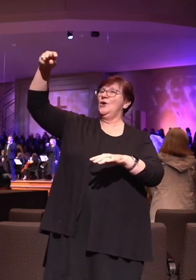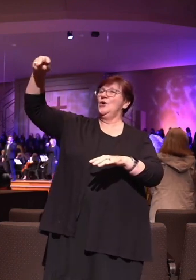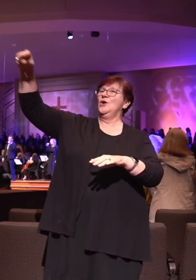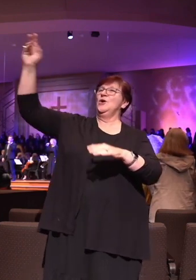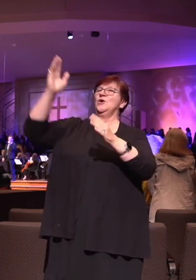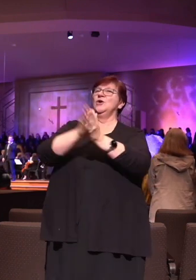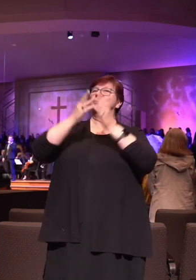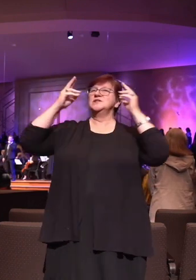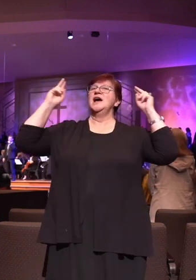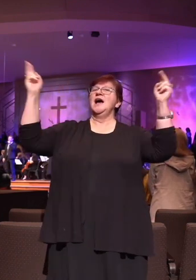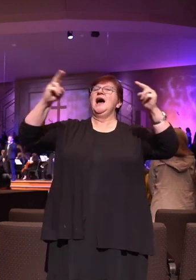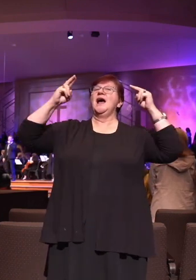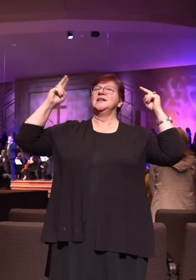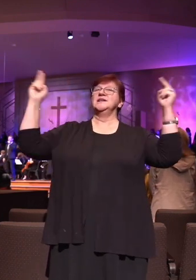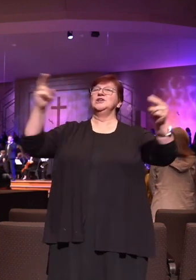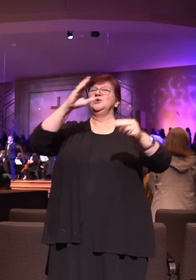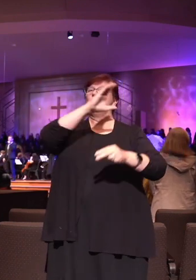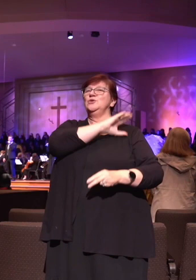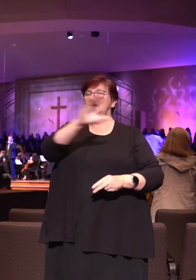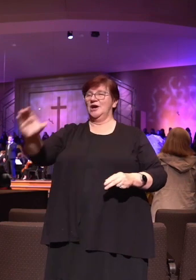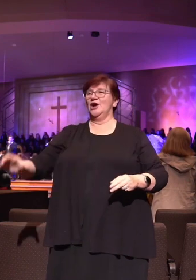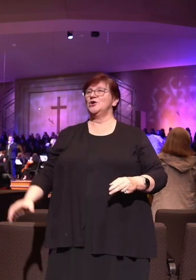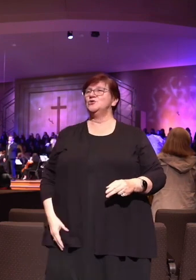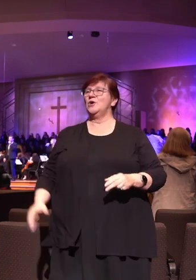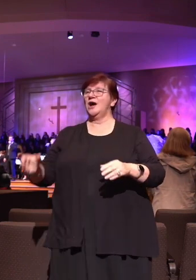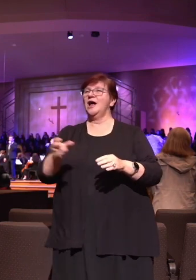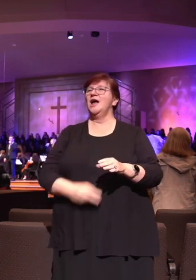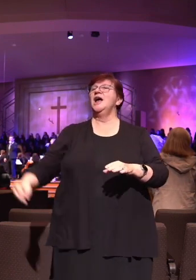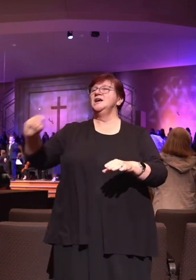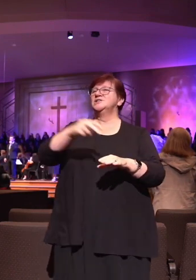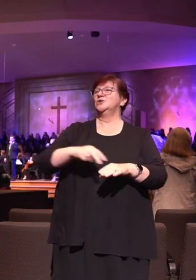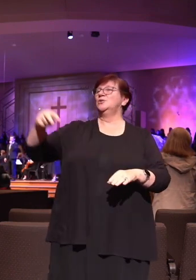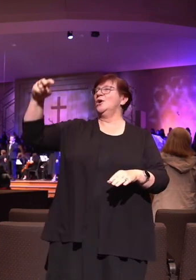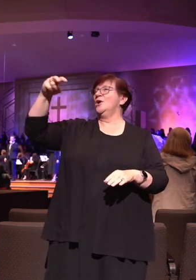Hallelujah, hallelujah, Christ arose.